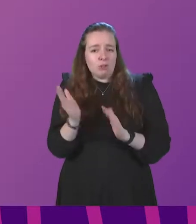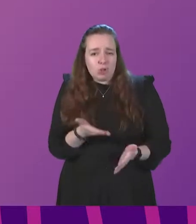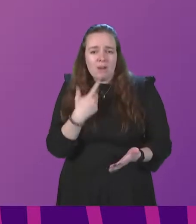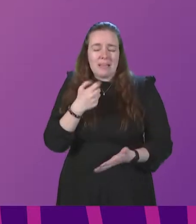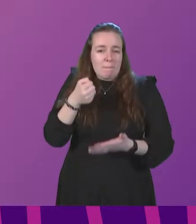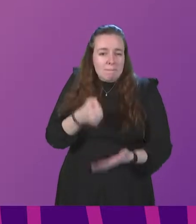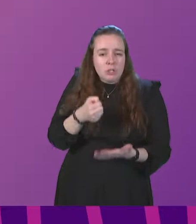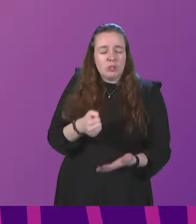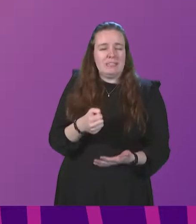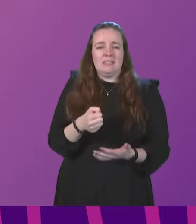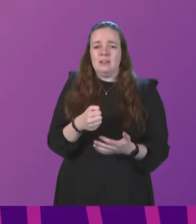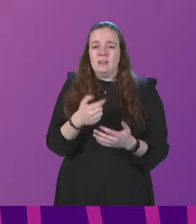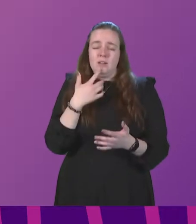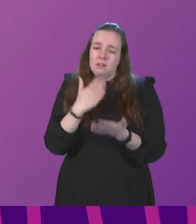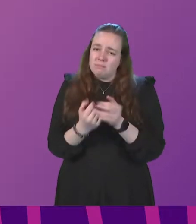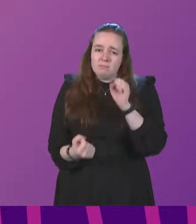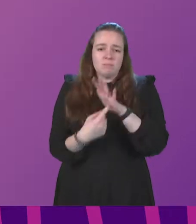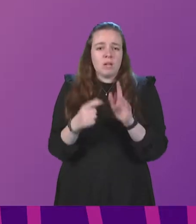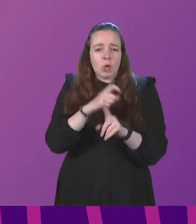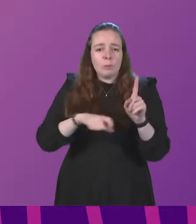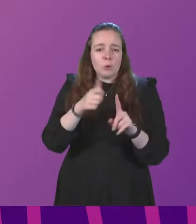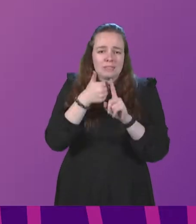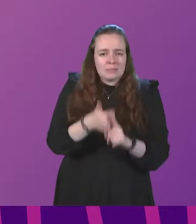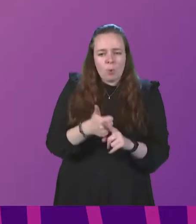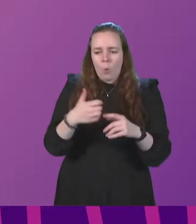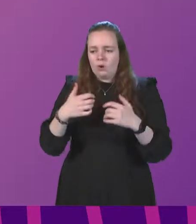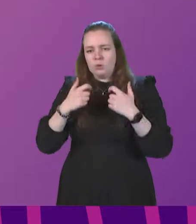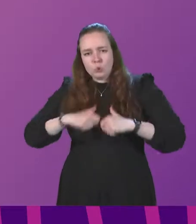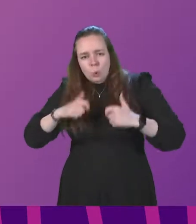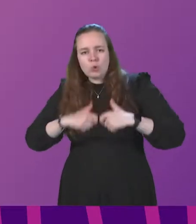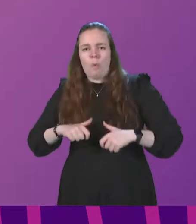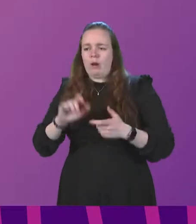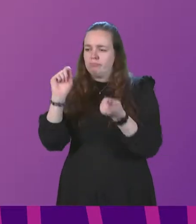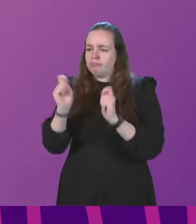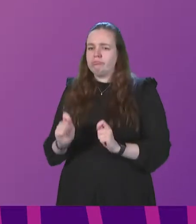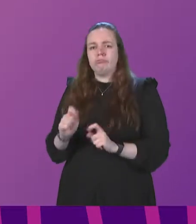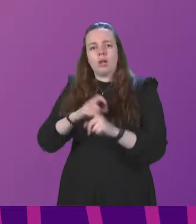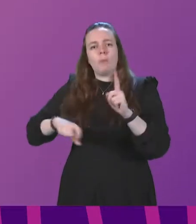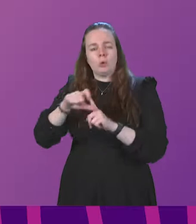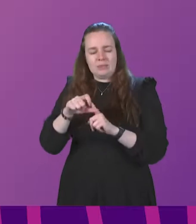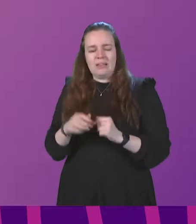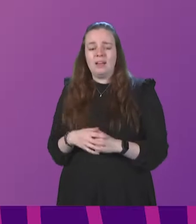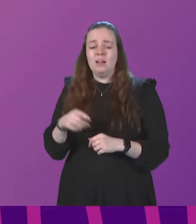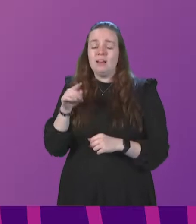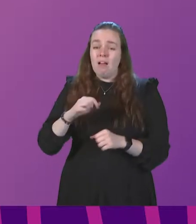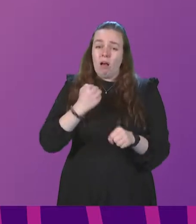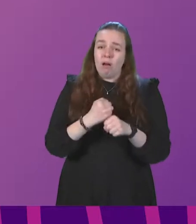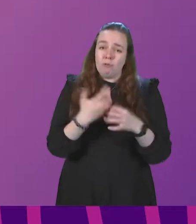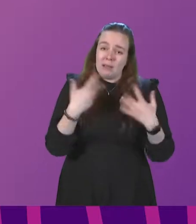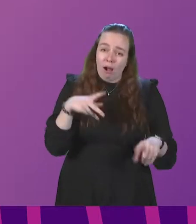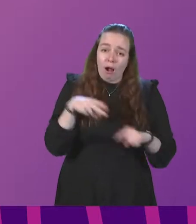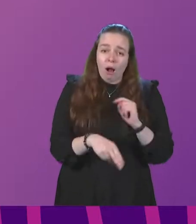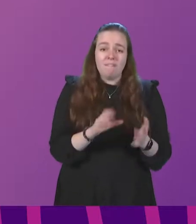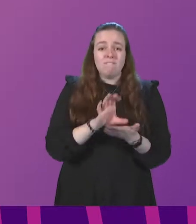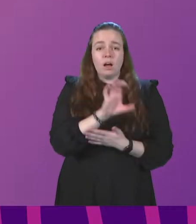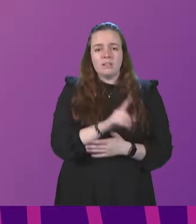which provide vital community support, social work and regeneration services. And just a few months ago, this government cut vital funding in these communities